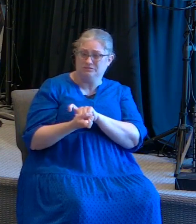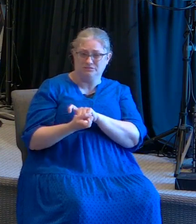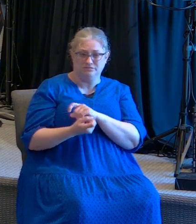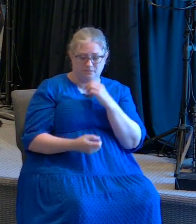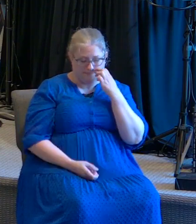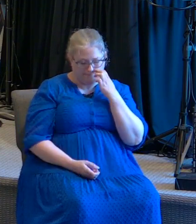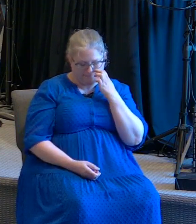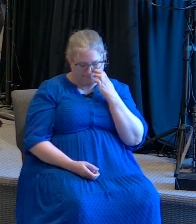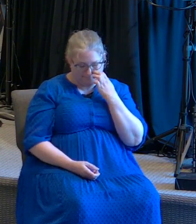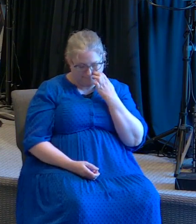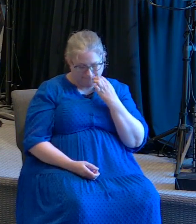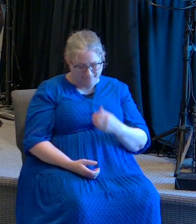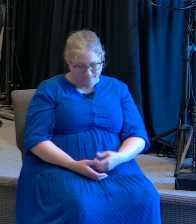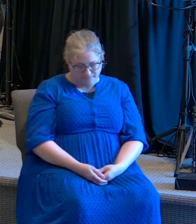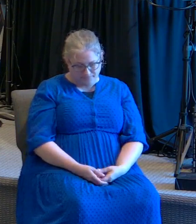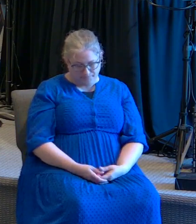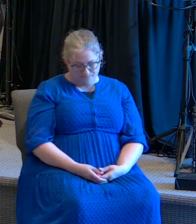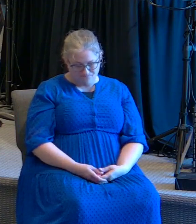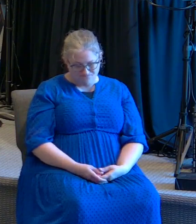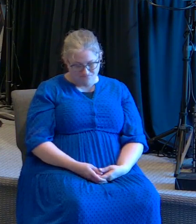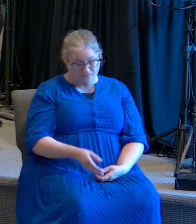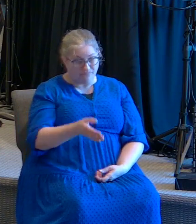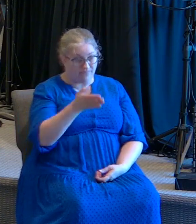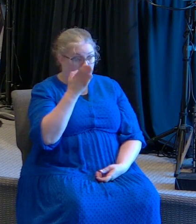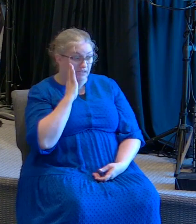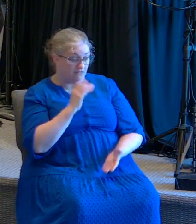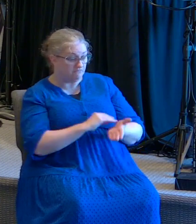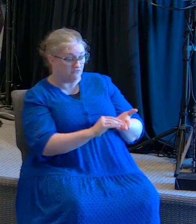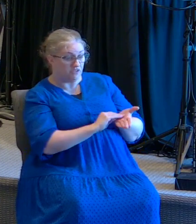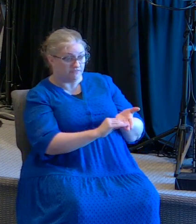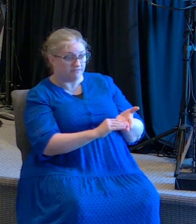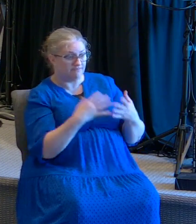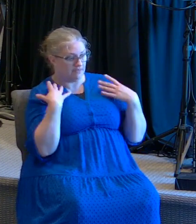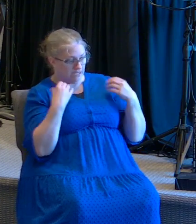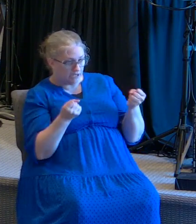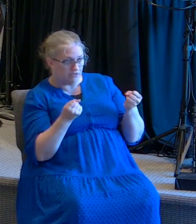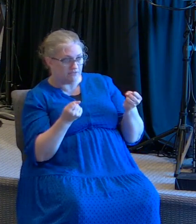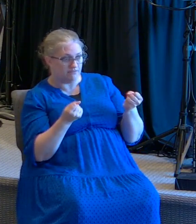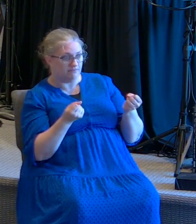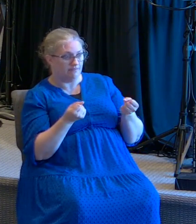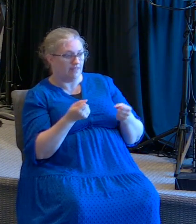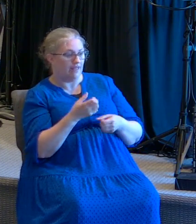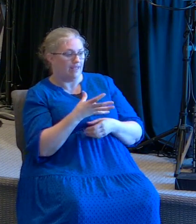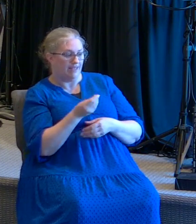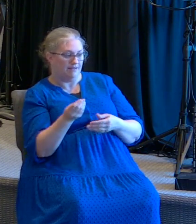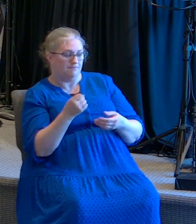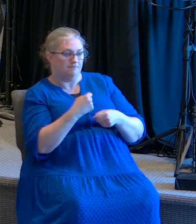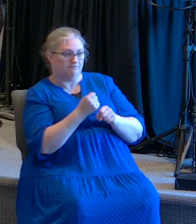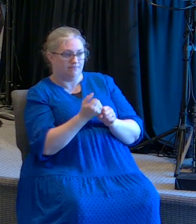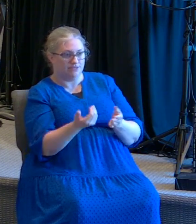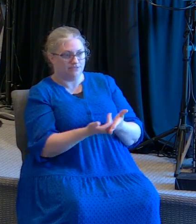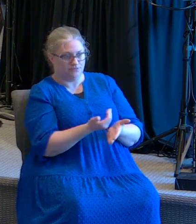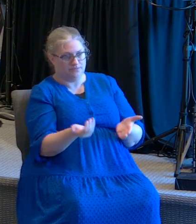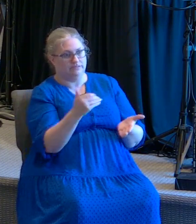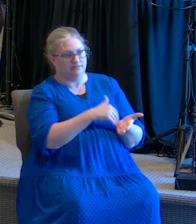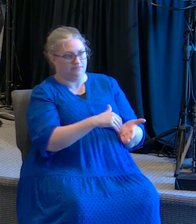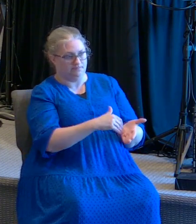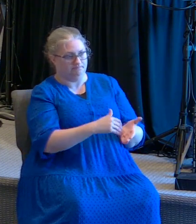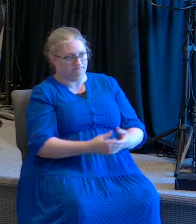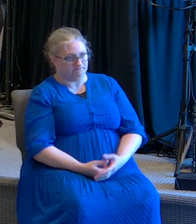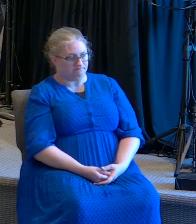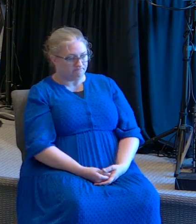circunstancia cambie. And God forgives them and heals them and restores them. Y Dios es el que